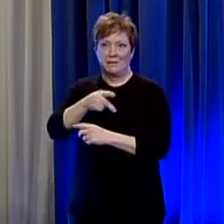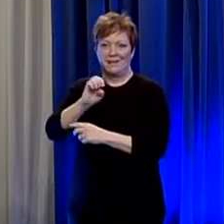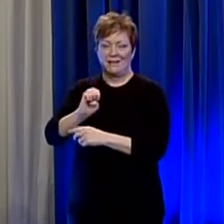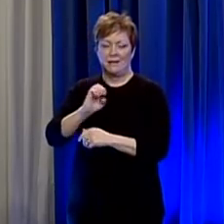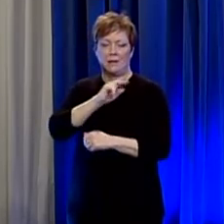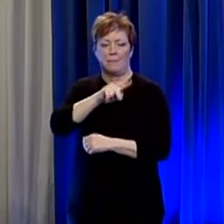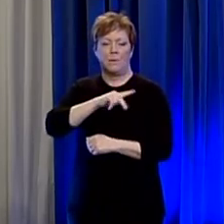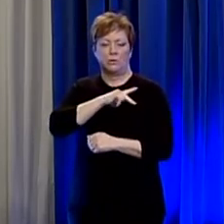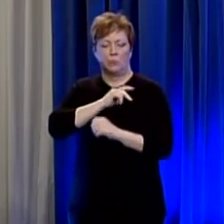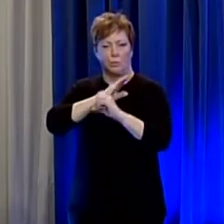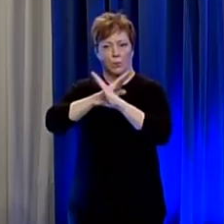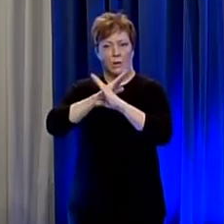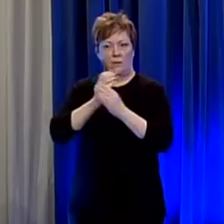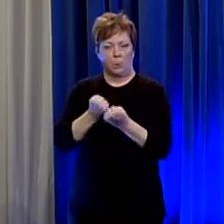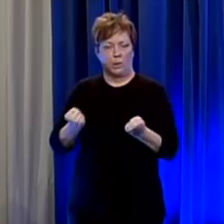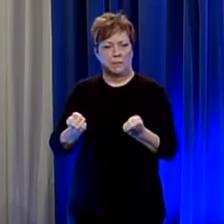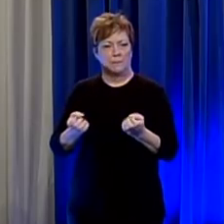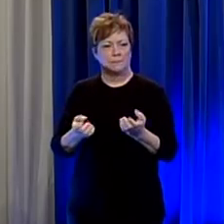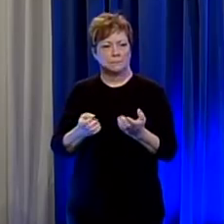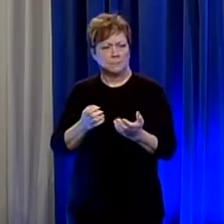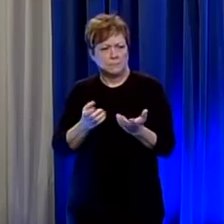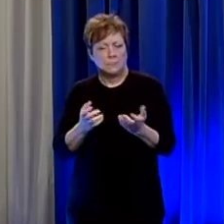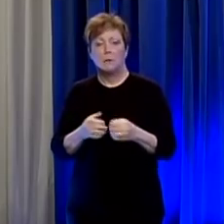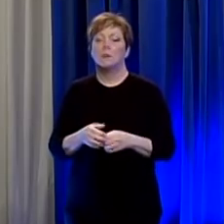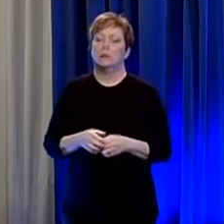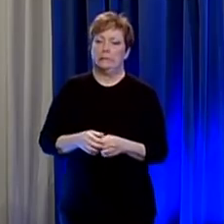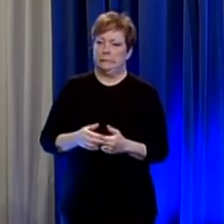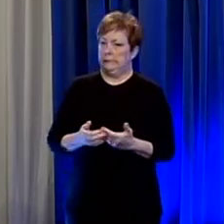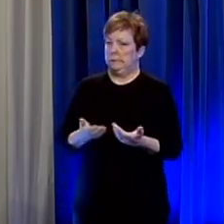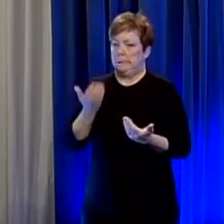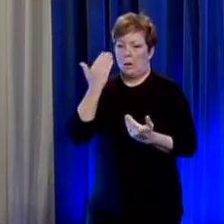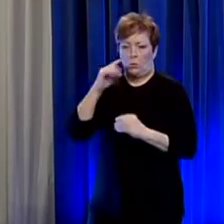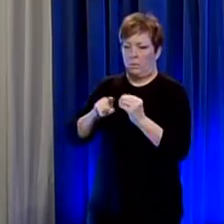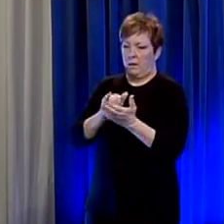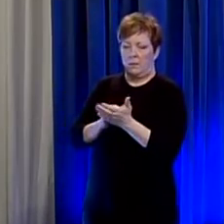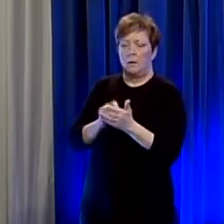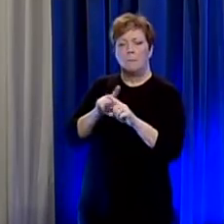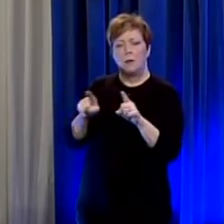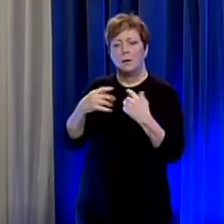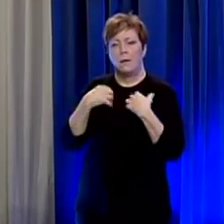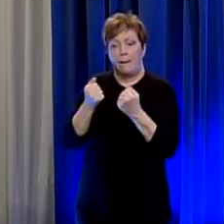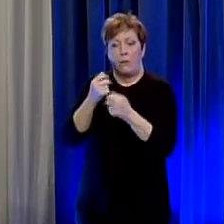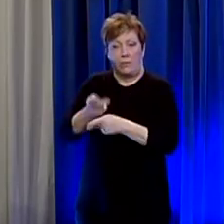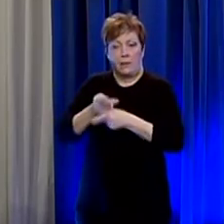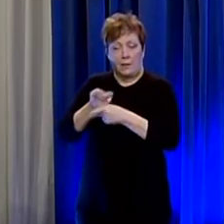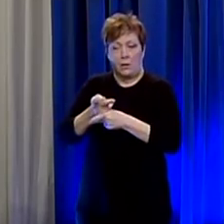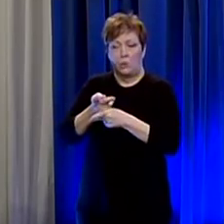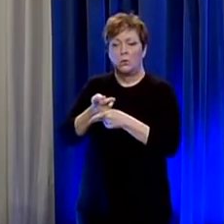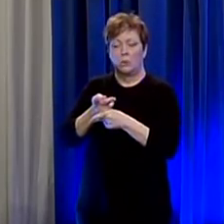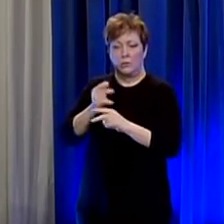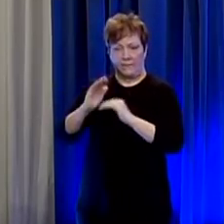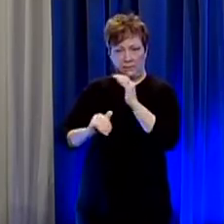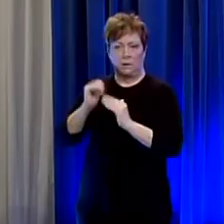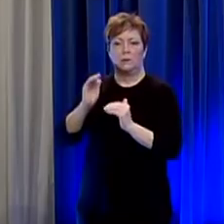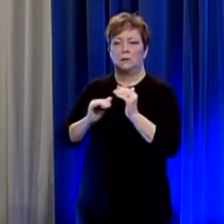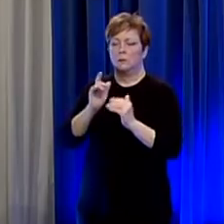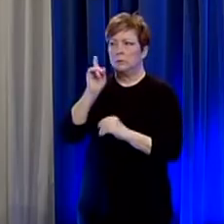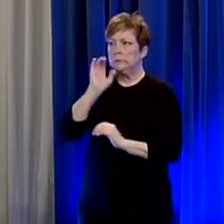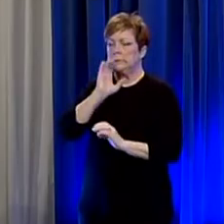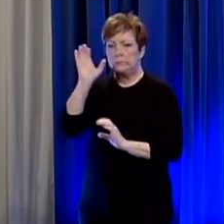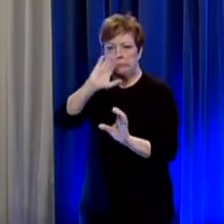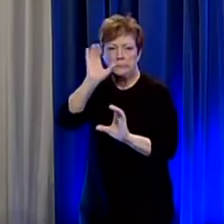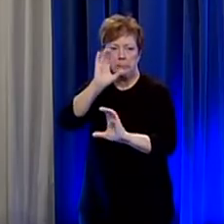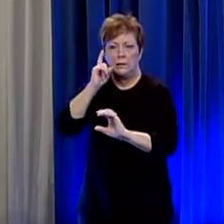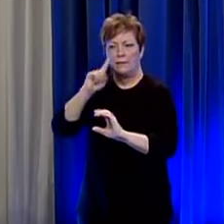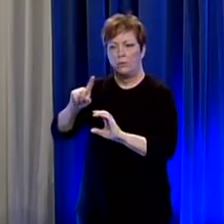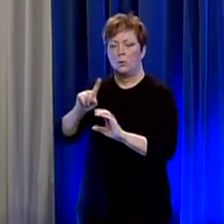of the details of that i would say that health care facilities in particular are really um pushing hard to find personal protective equipment